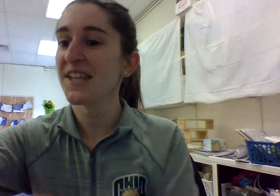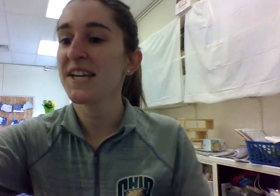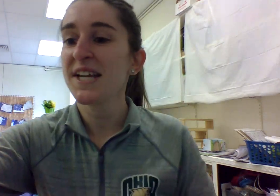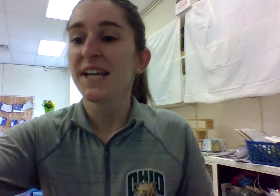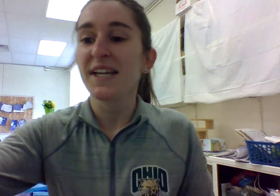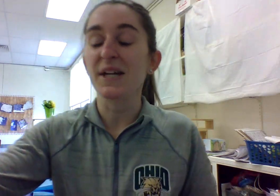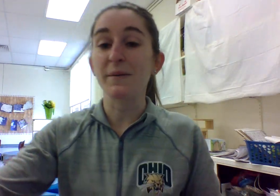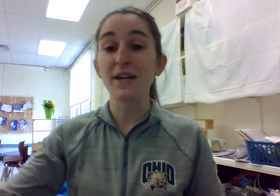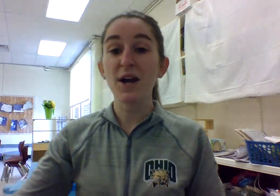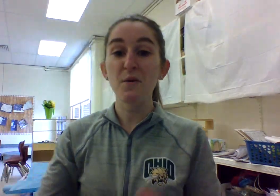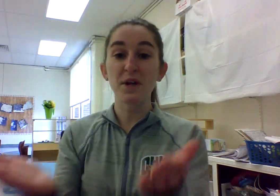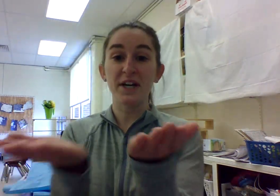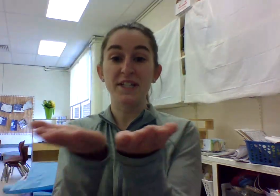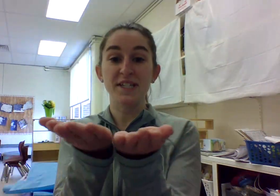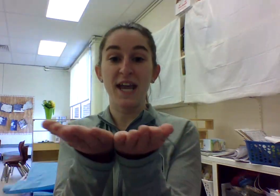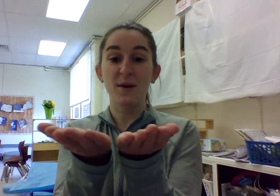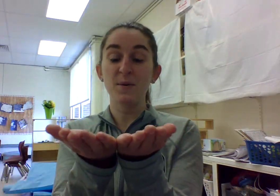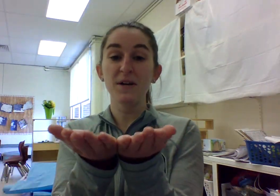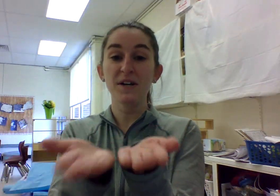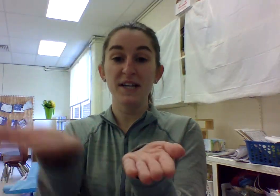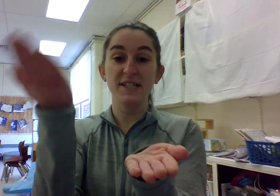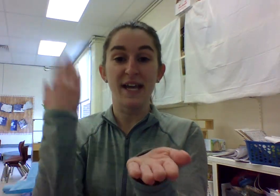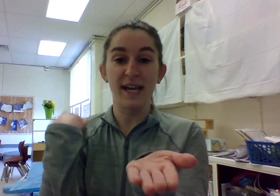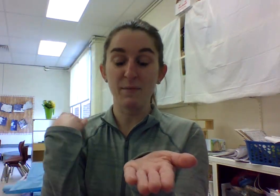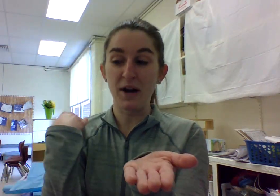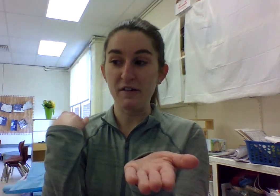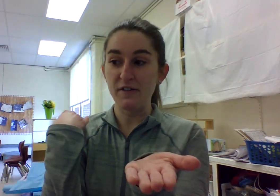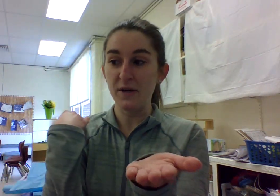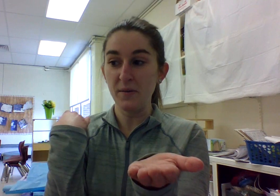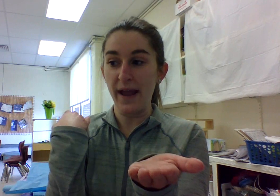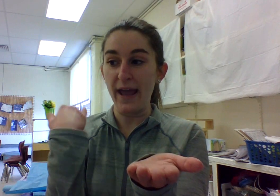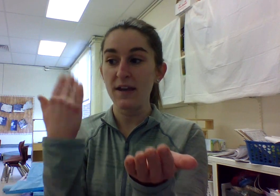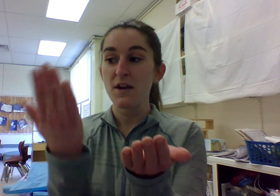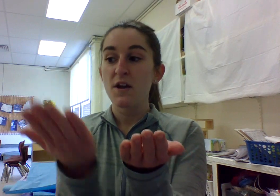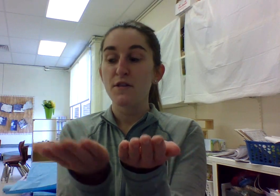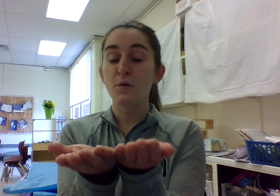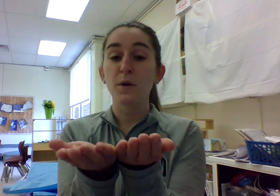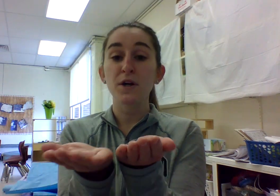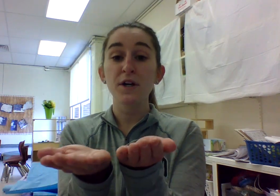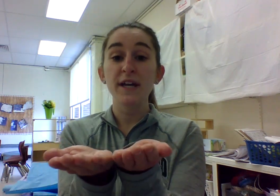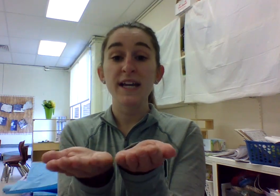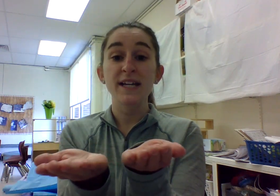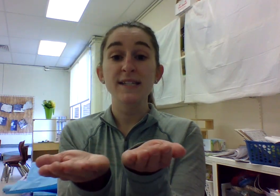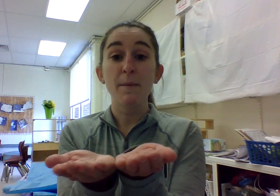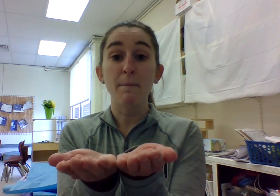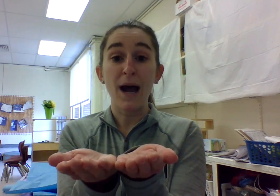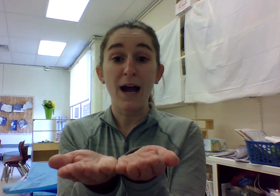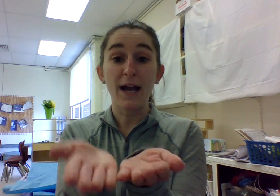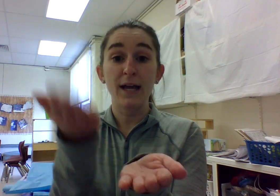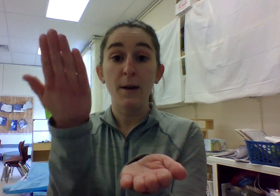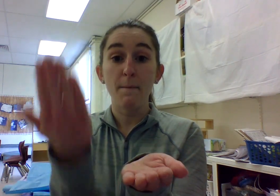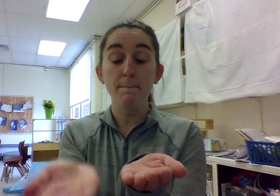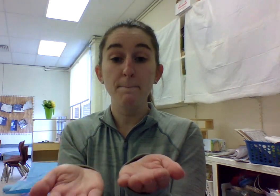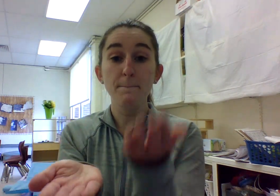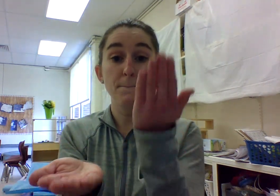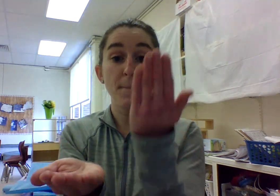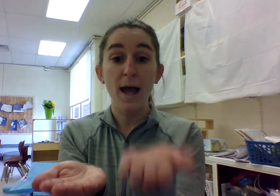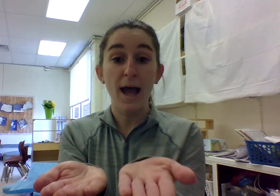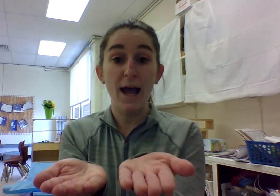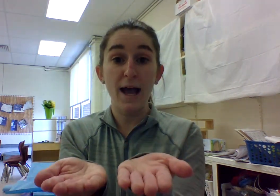Here we go. We're going to say a word and take part of it away. The word is my. N, i.